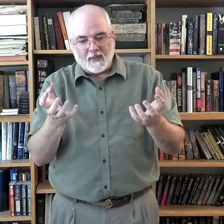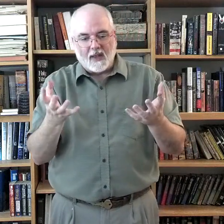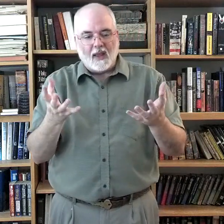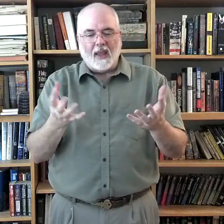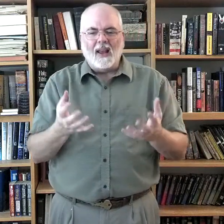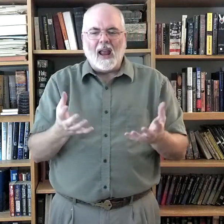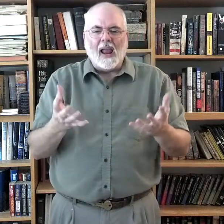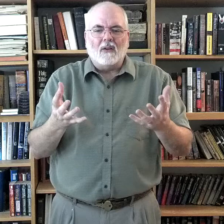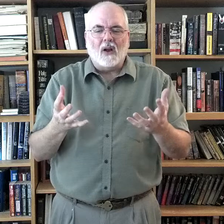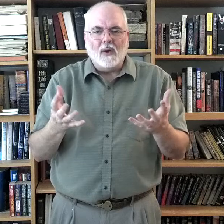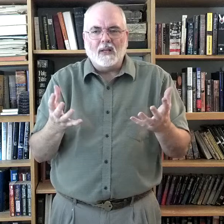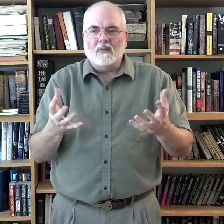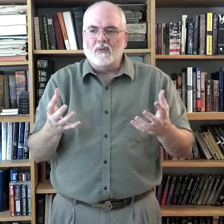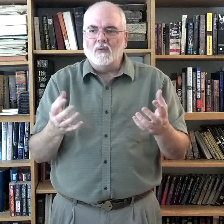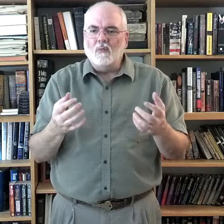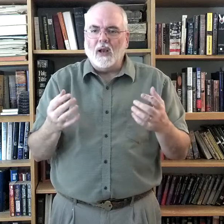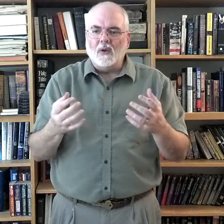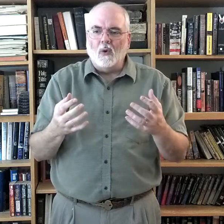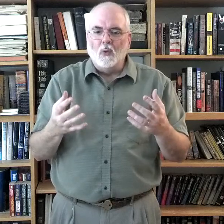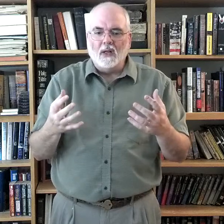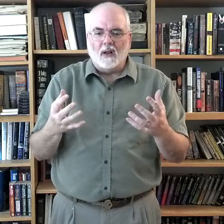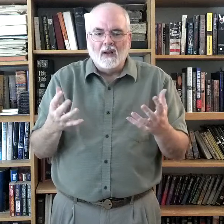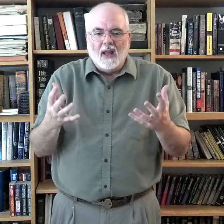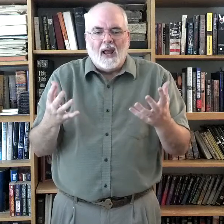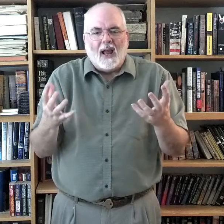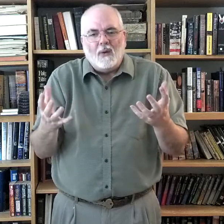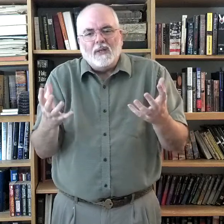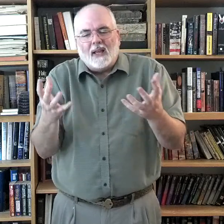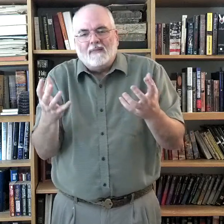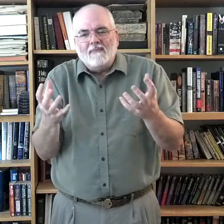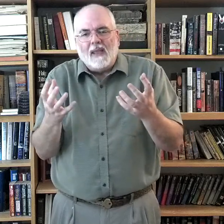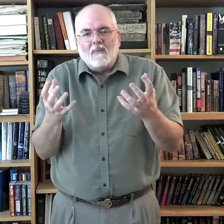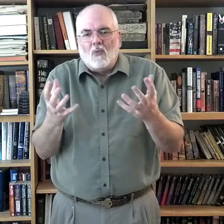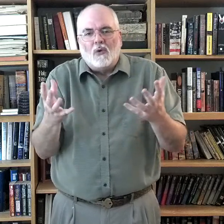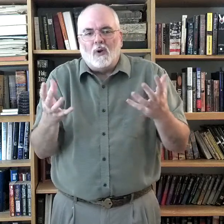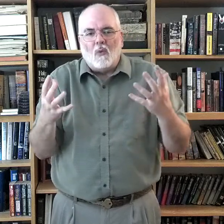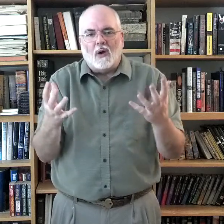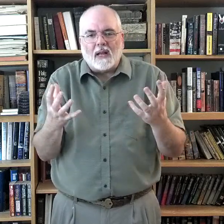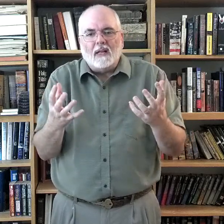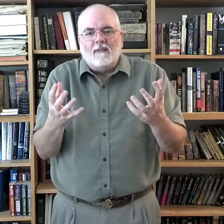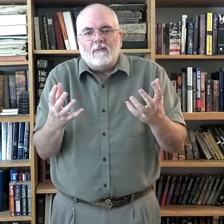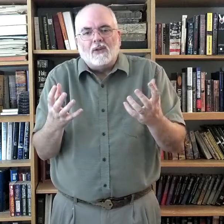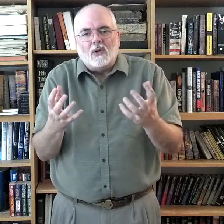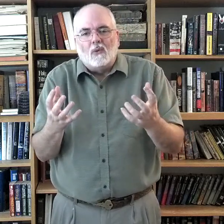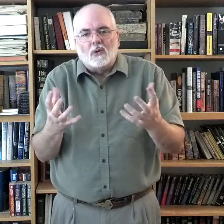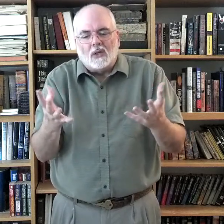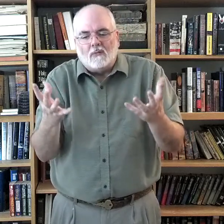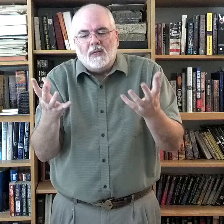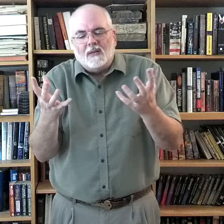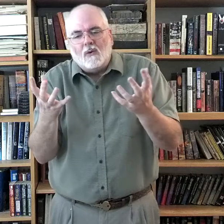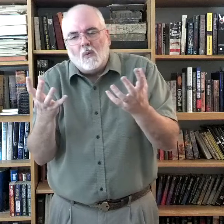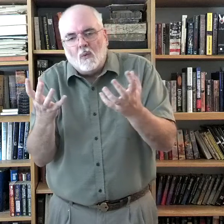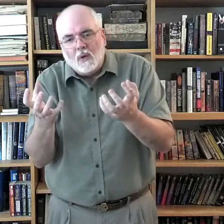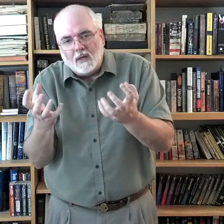And I always, when I do a will, I always make it more than a want. I lift my shoulders a little bit and go, will.